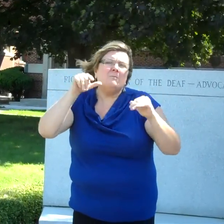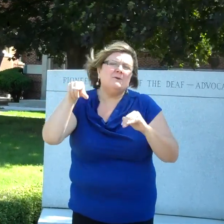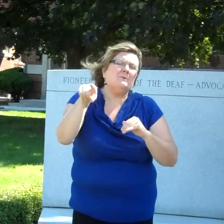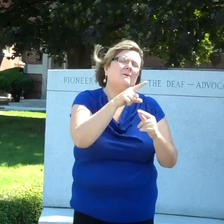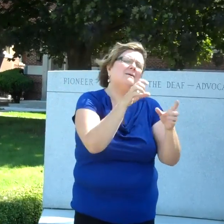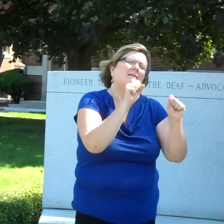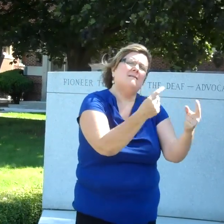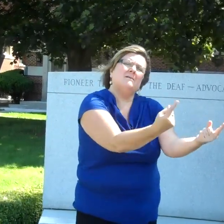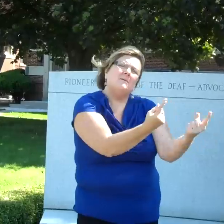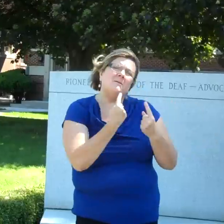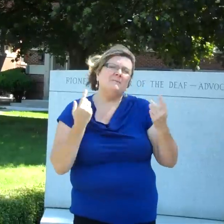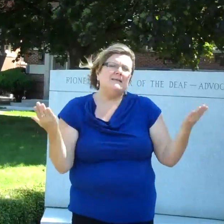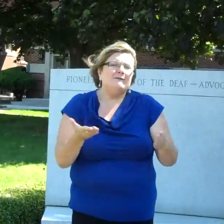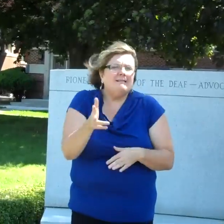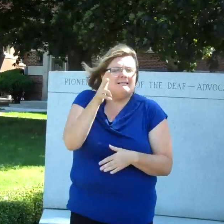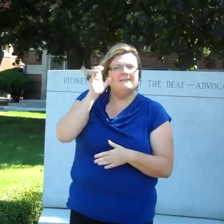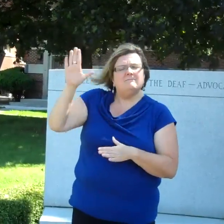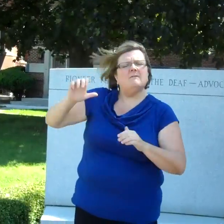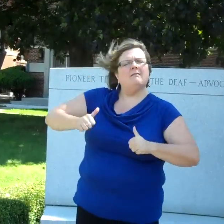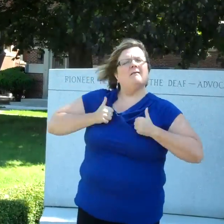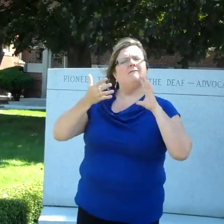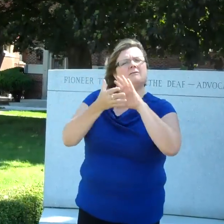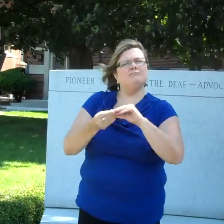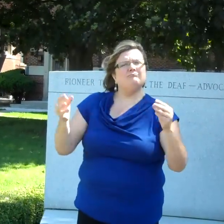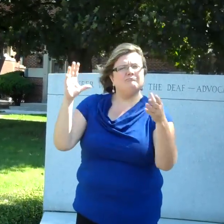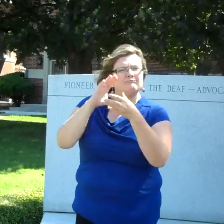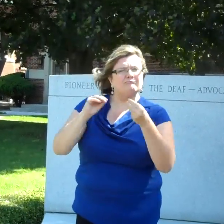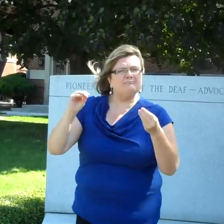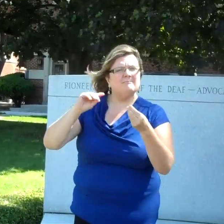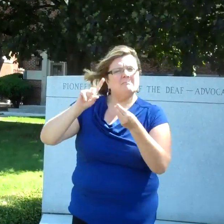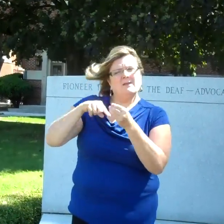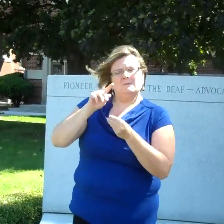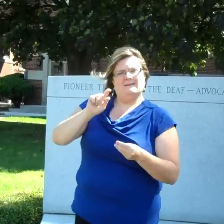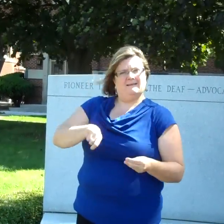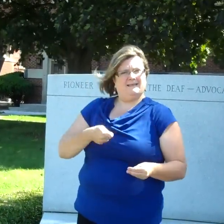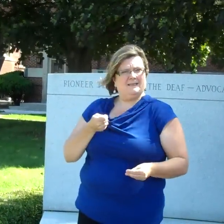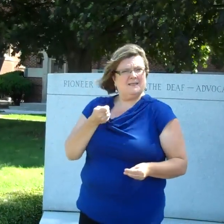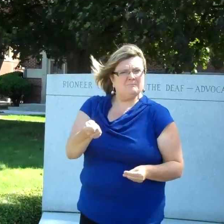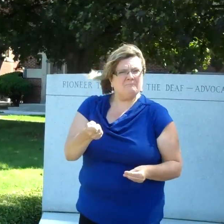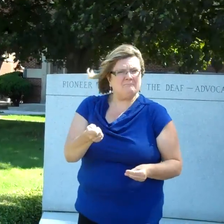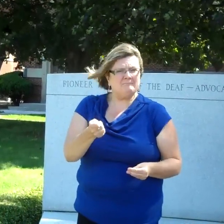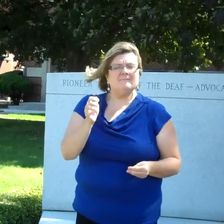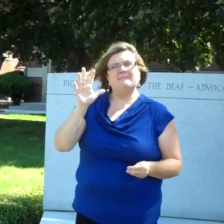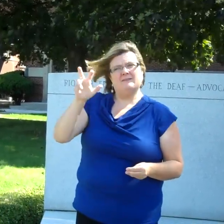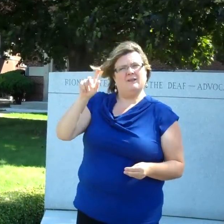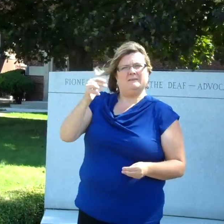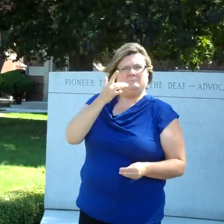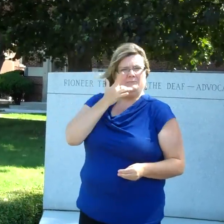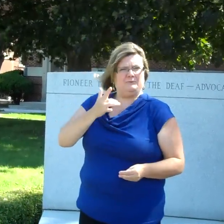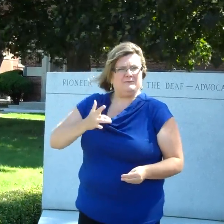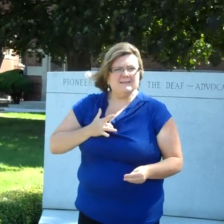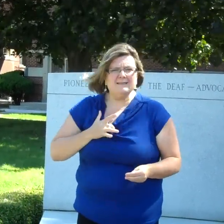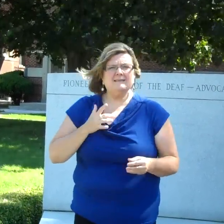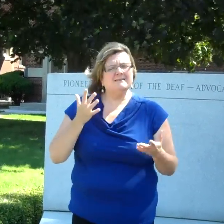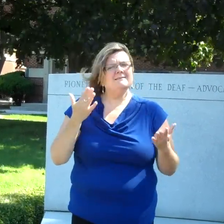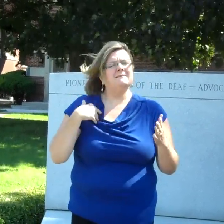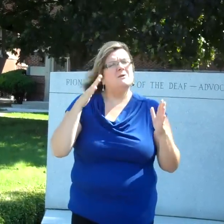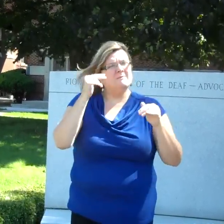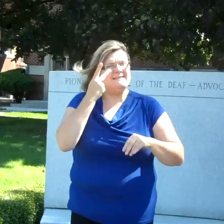next year. And we hope that all of you are able to come and to learn more about Abby Delapé and to celebrate his 300th birthday.